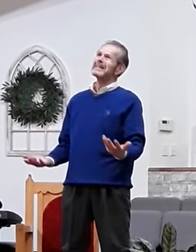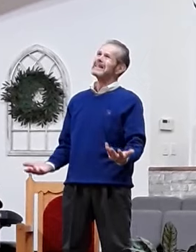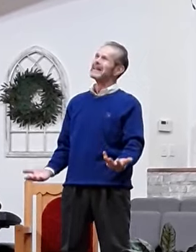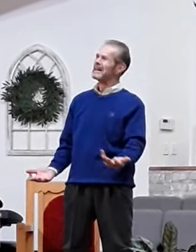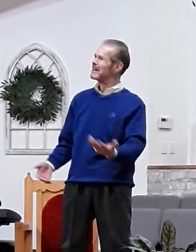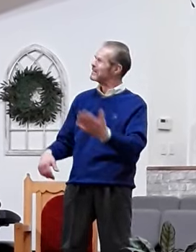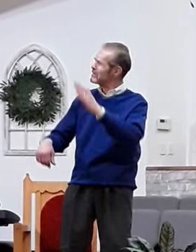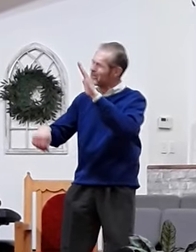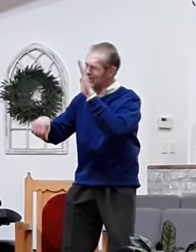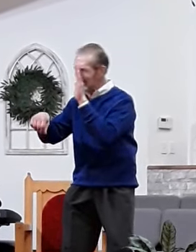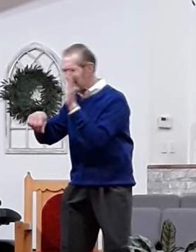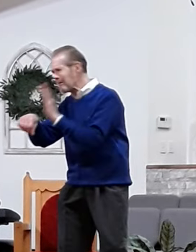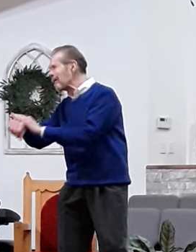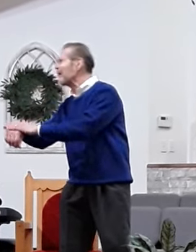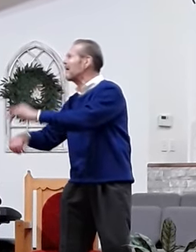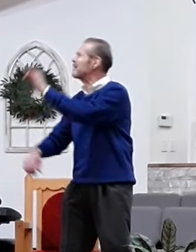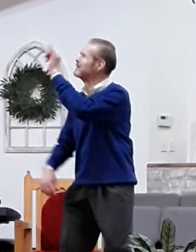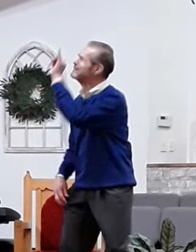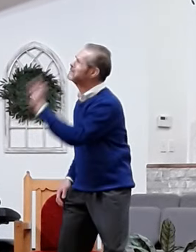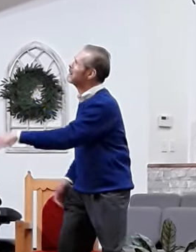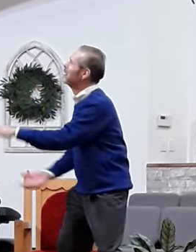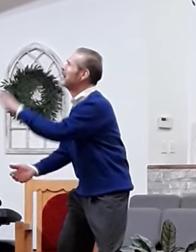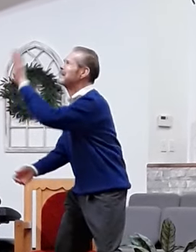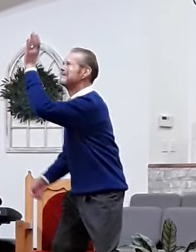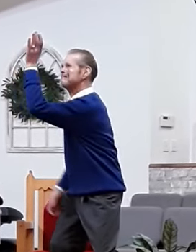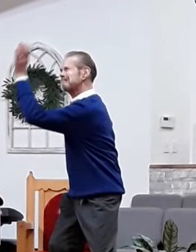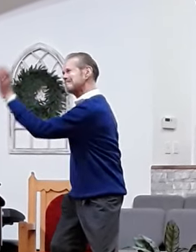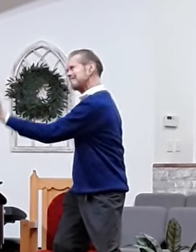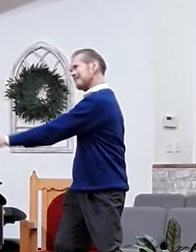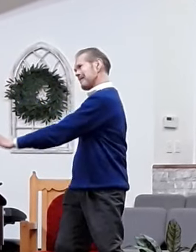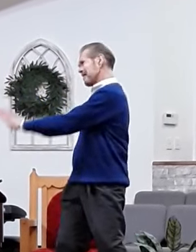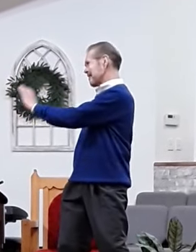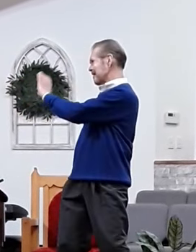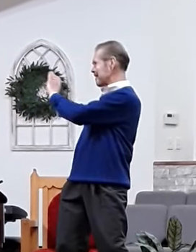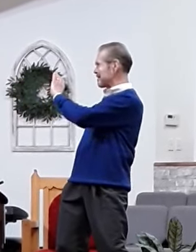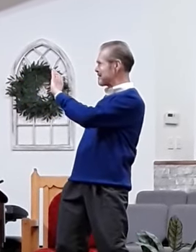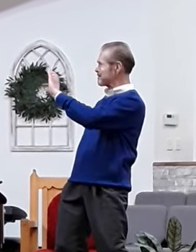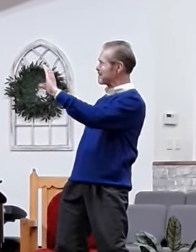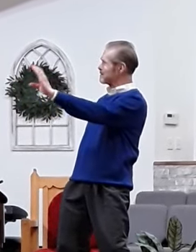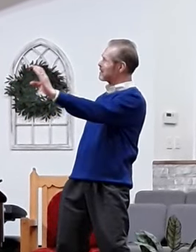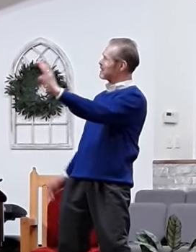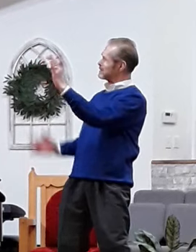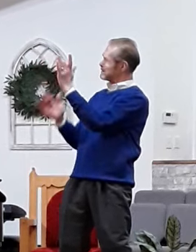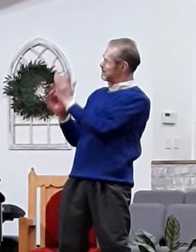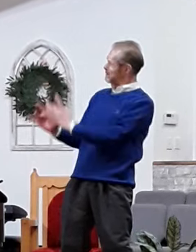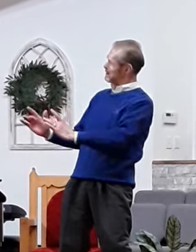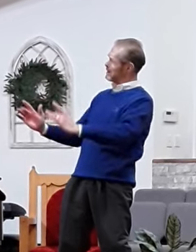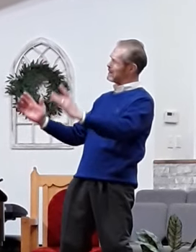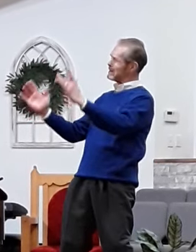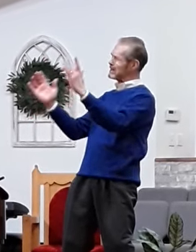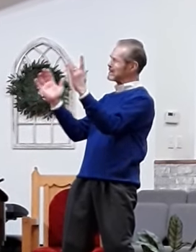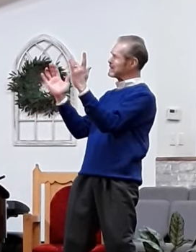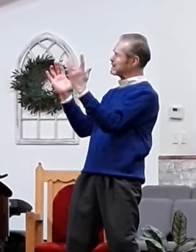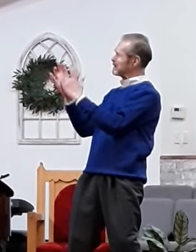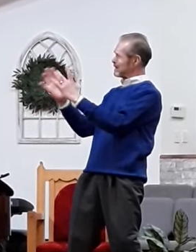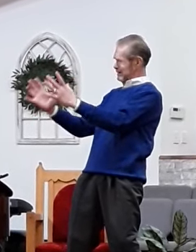That on the cross, my